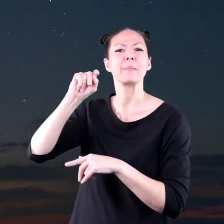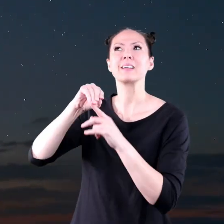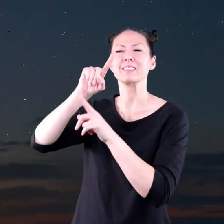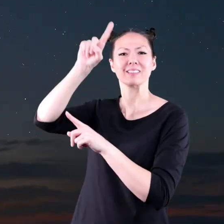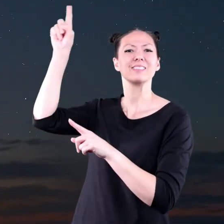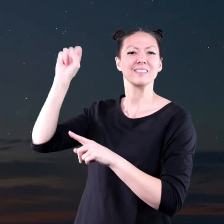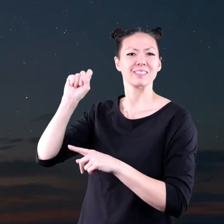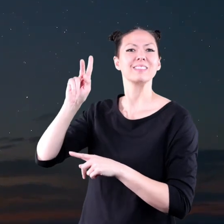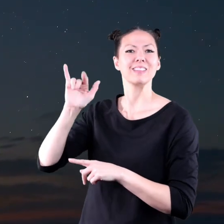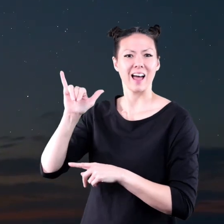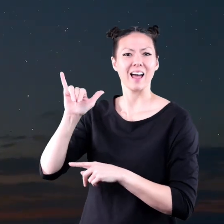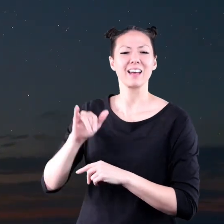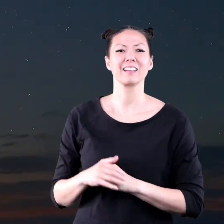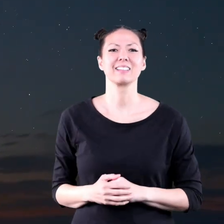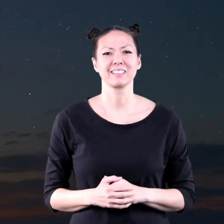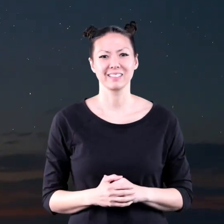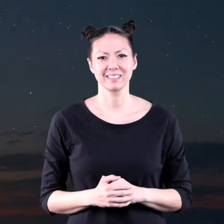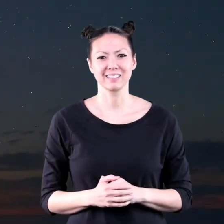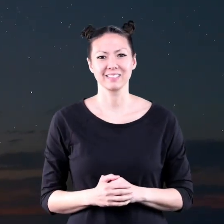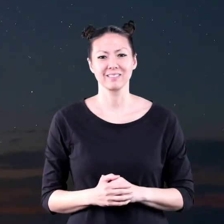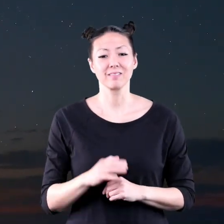comet in the sky looks like.